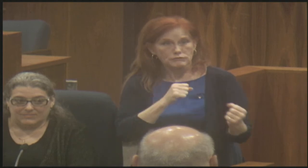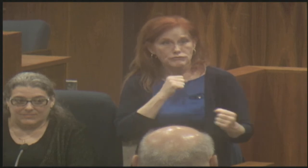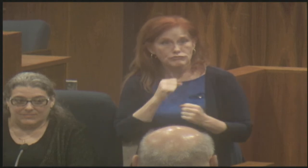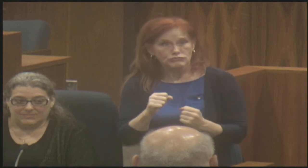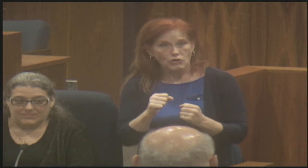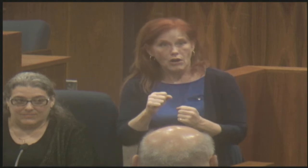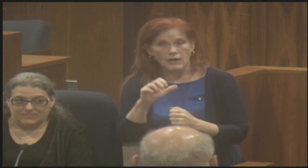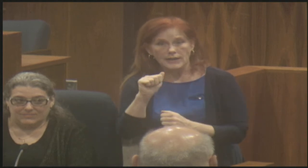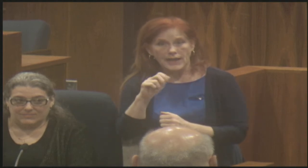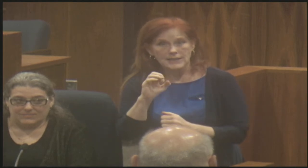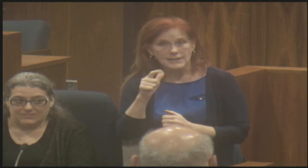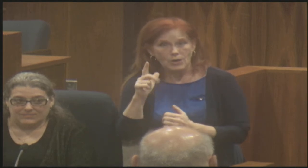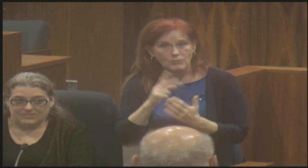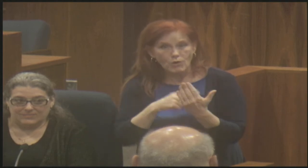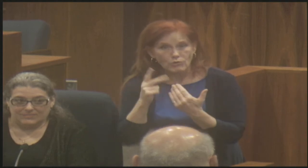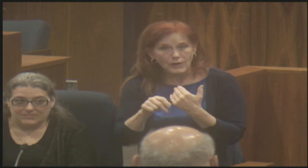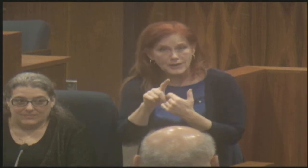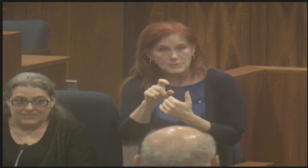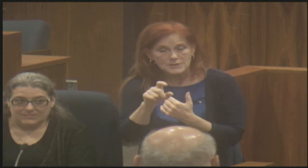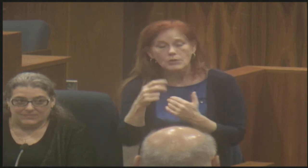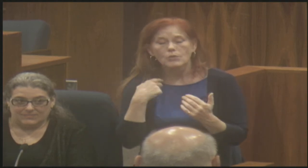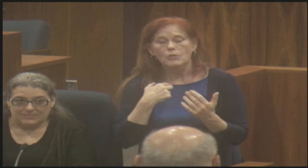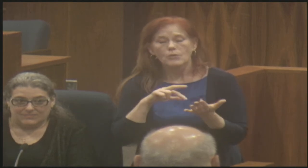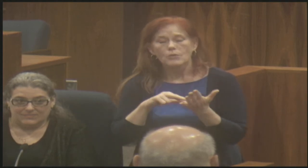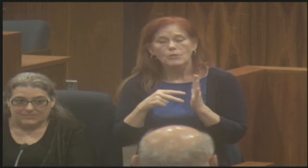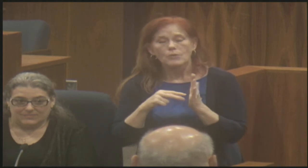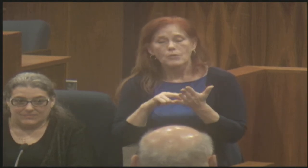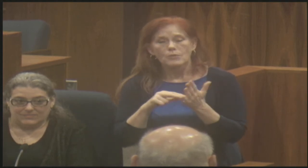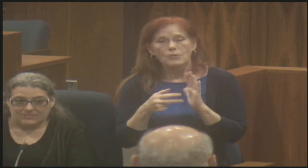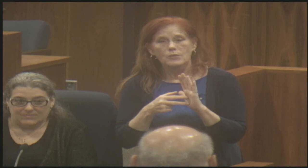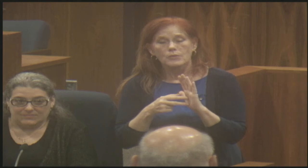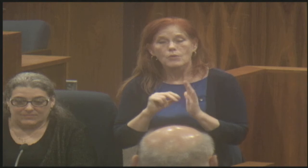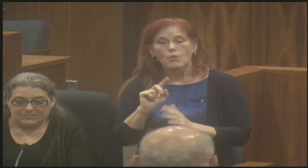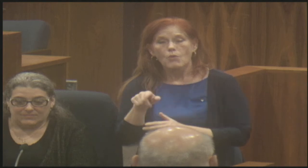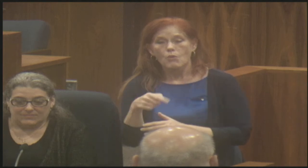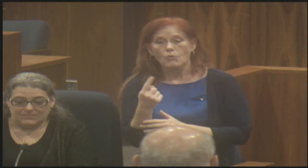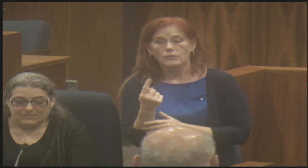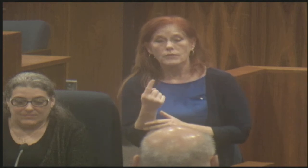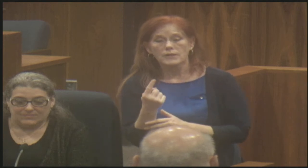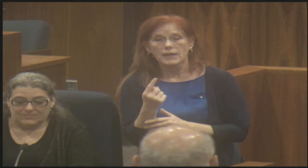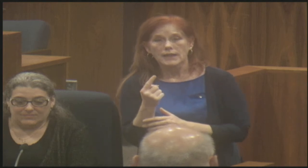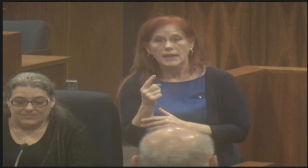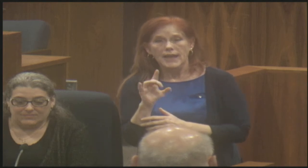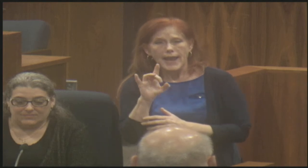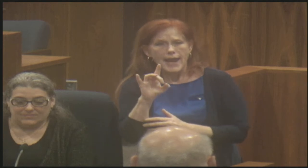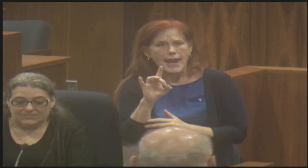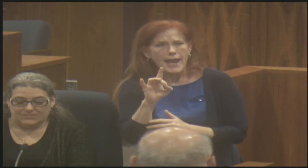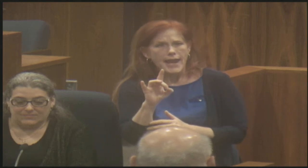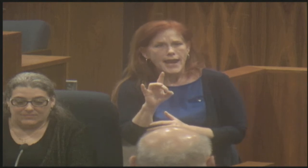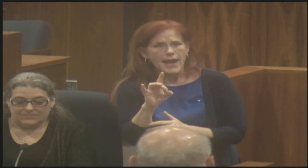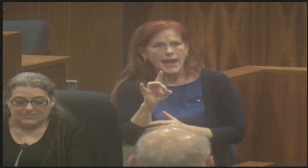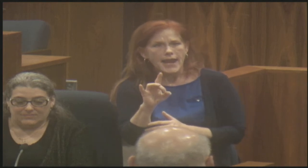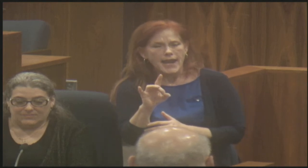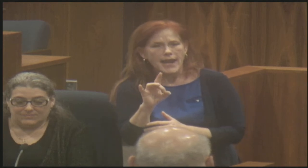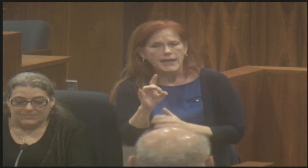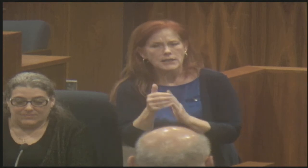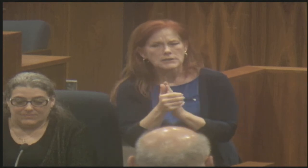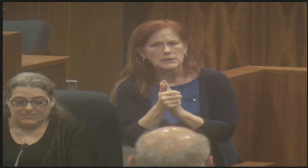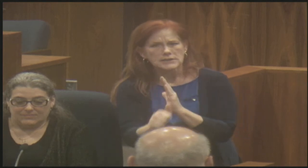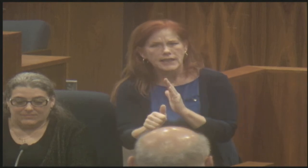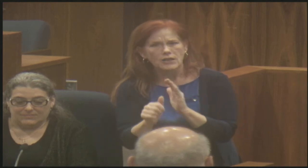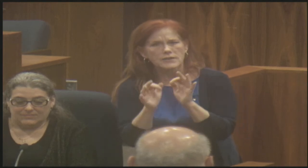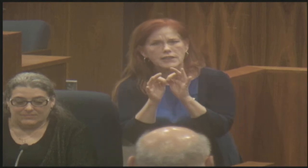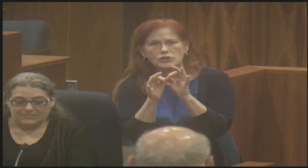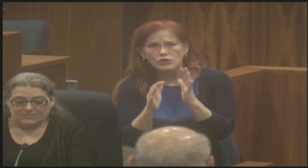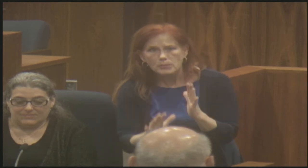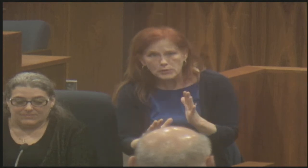um, programs, um, meaning, um, only eight fluent interpreters through the state in that capacity.